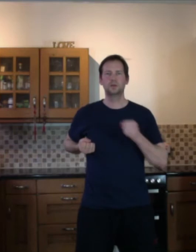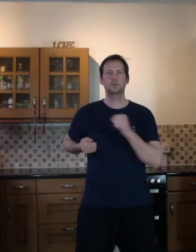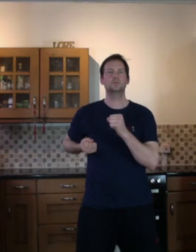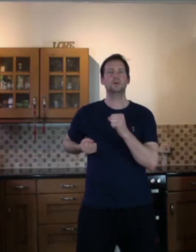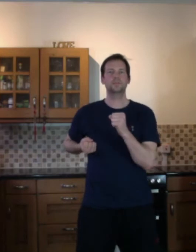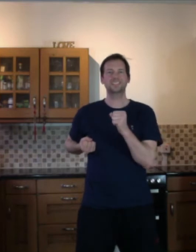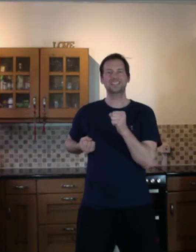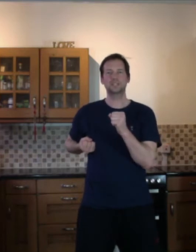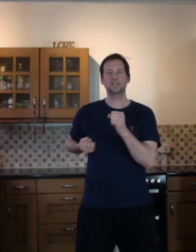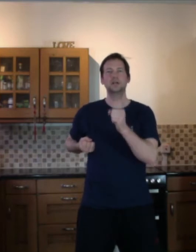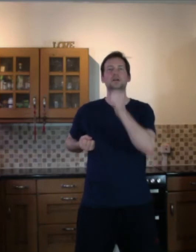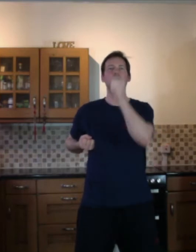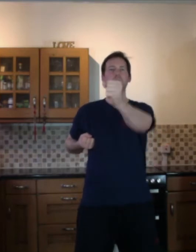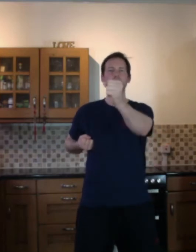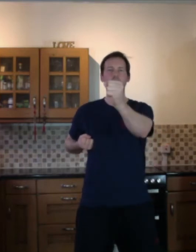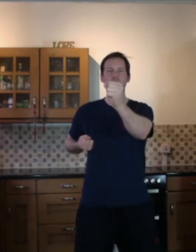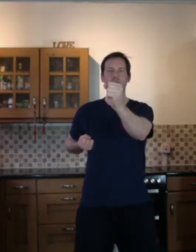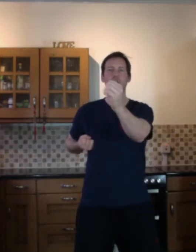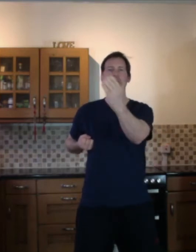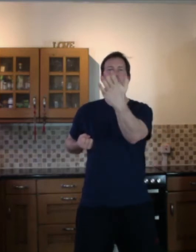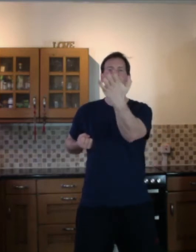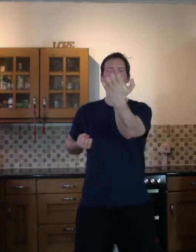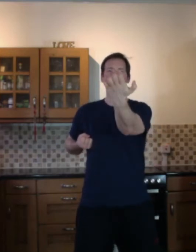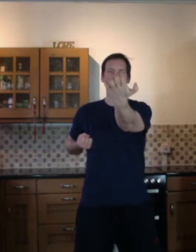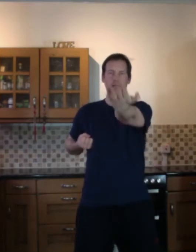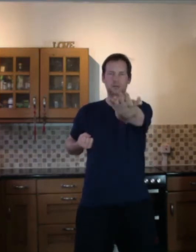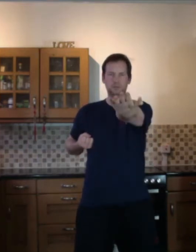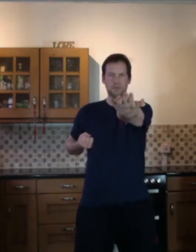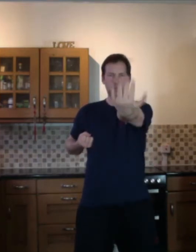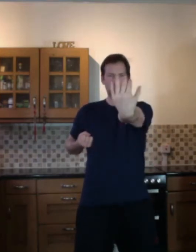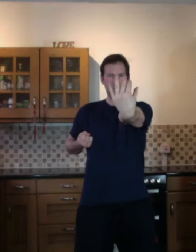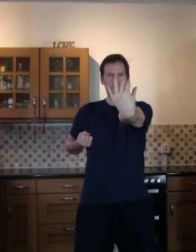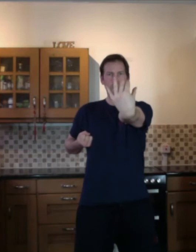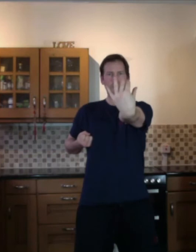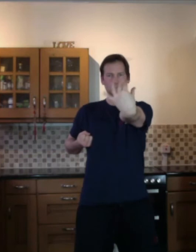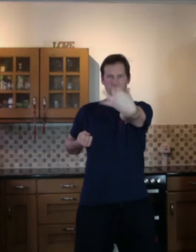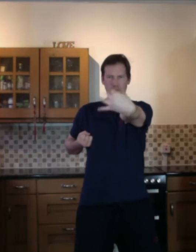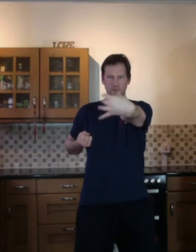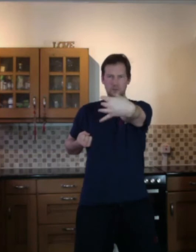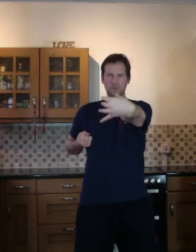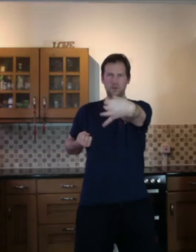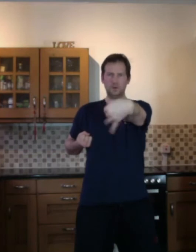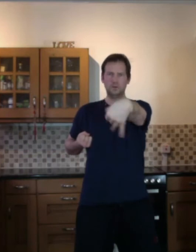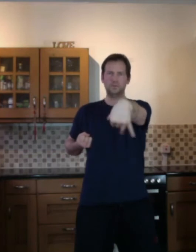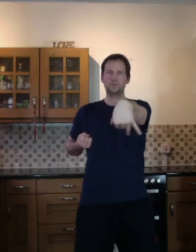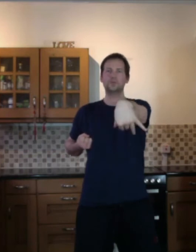Right fist to centre, punch, locking out, pull back, one, two,